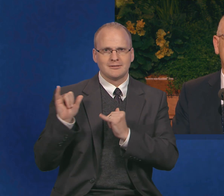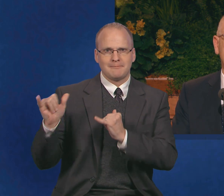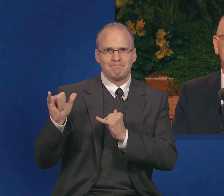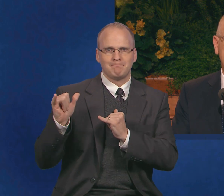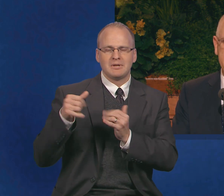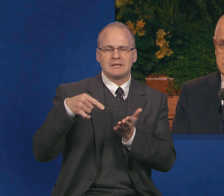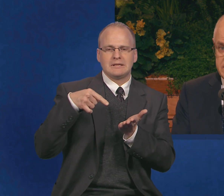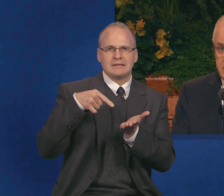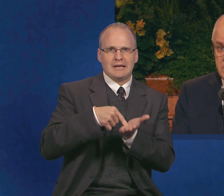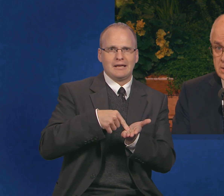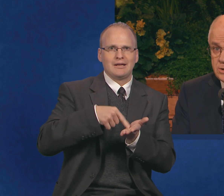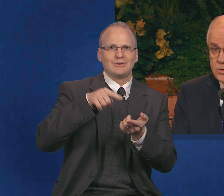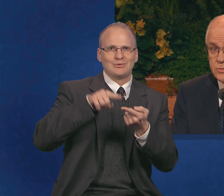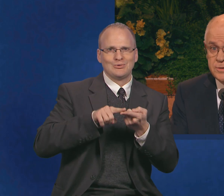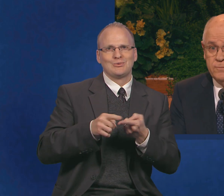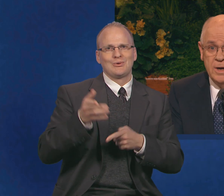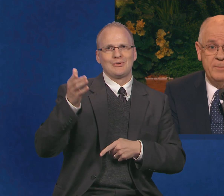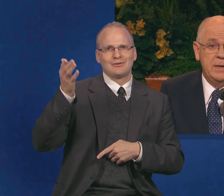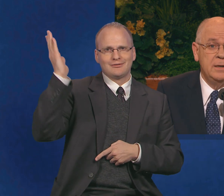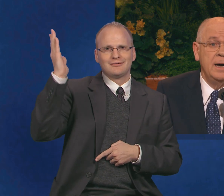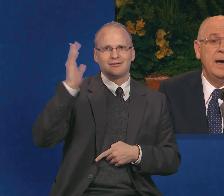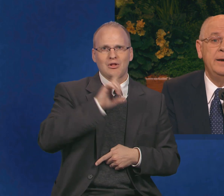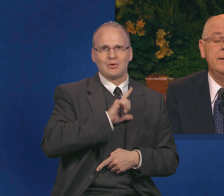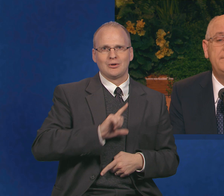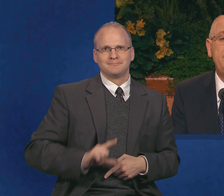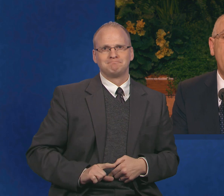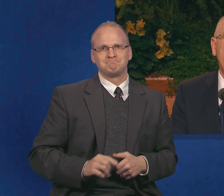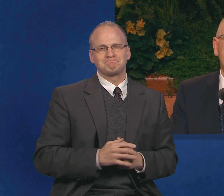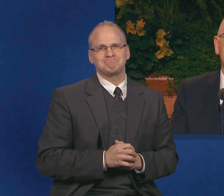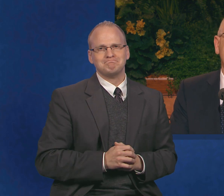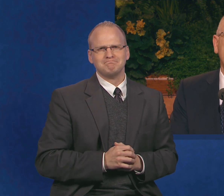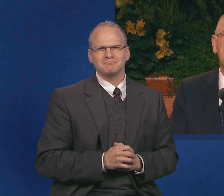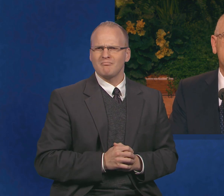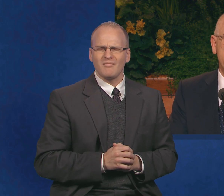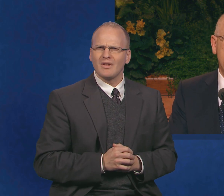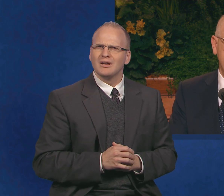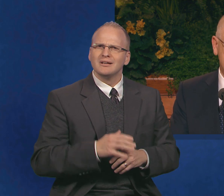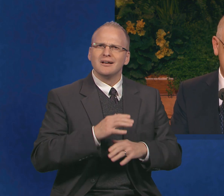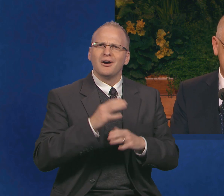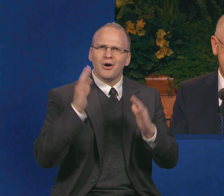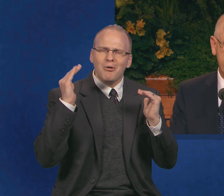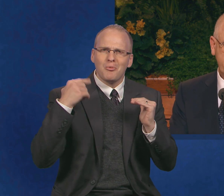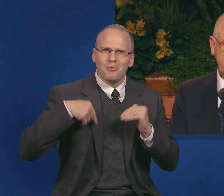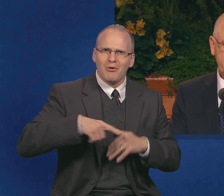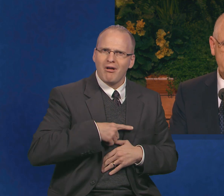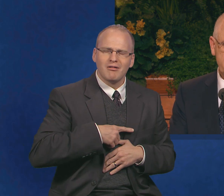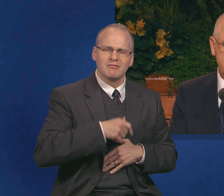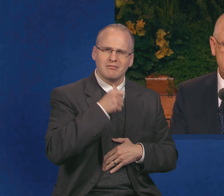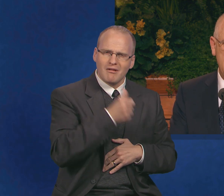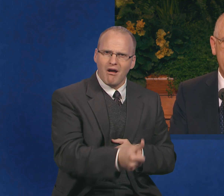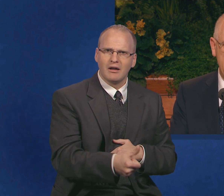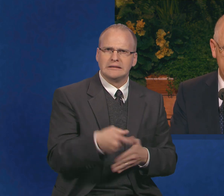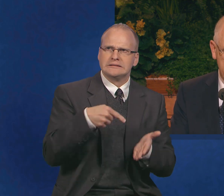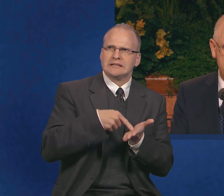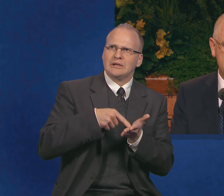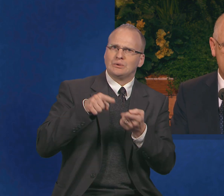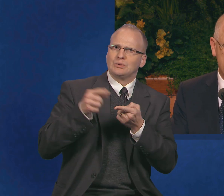Let us not be accused of robbing God. Let us be honest and pay our debts to the Lord.